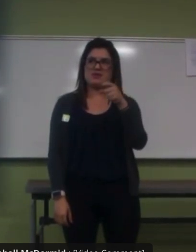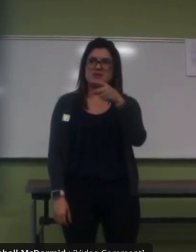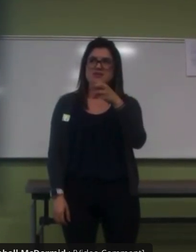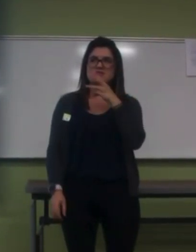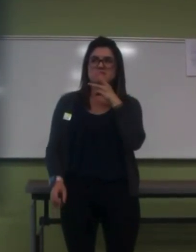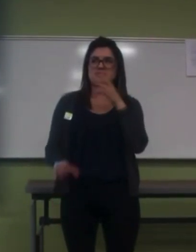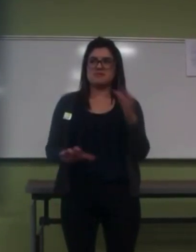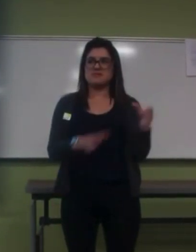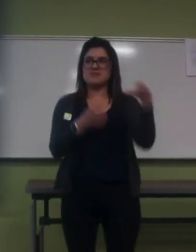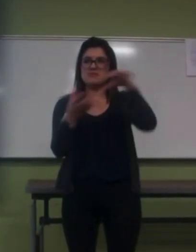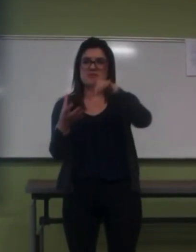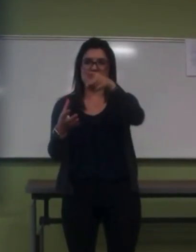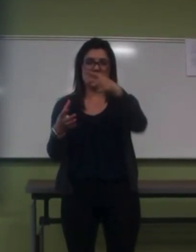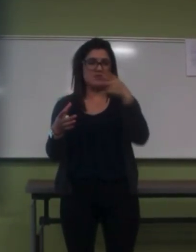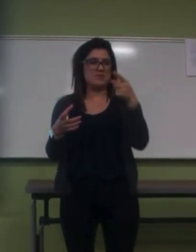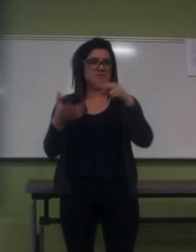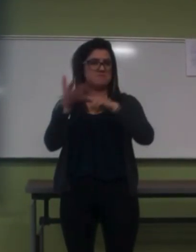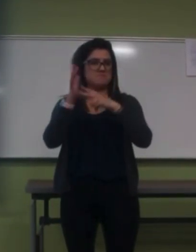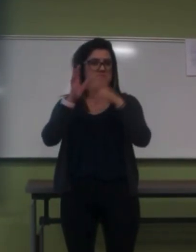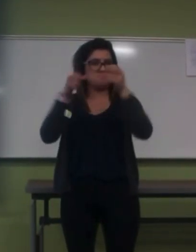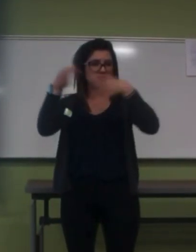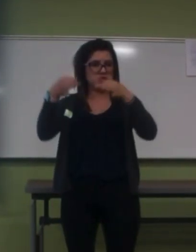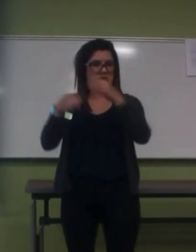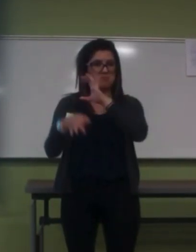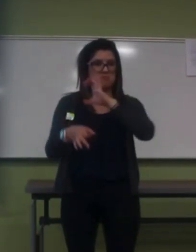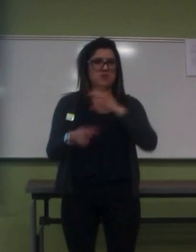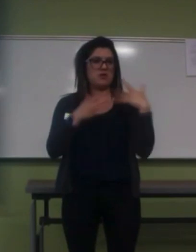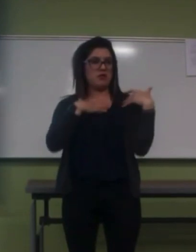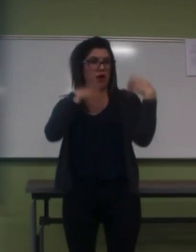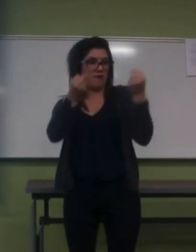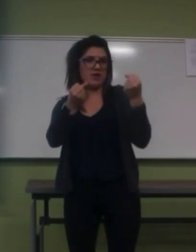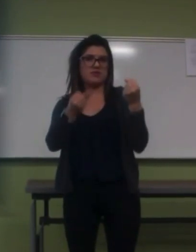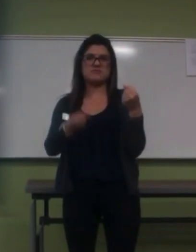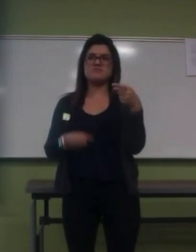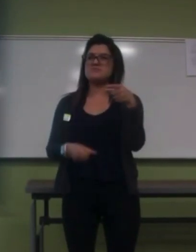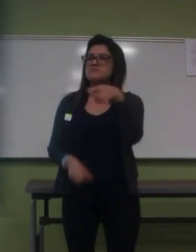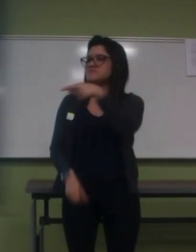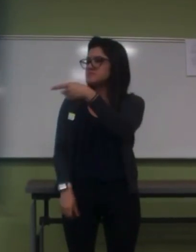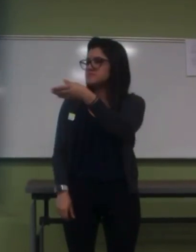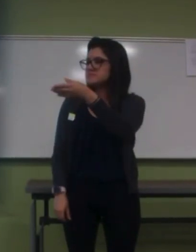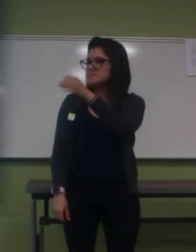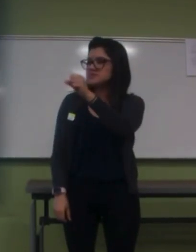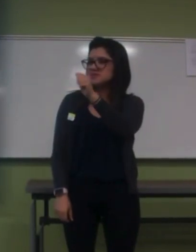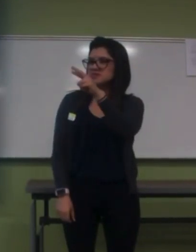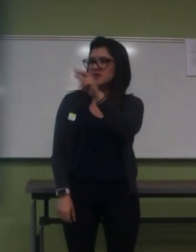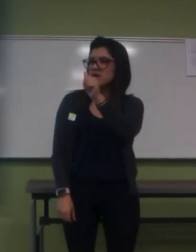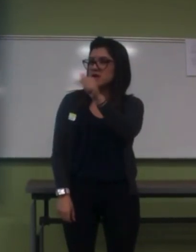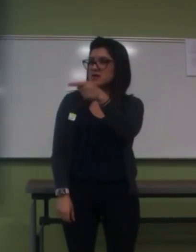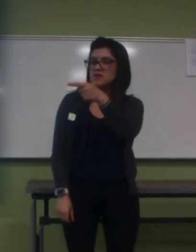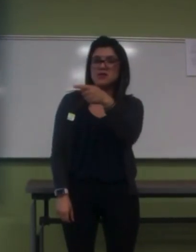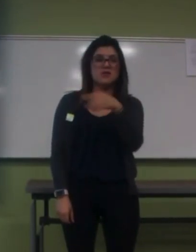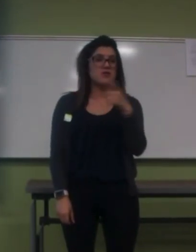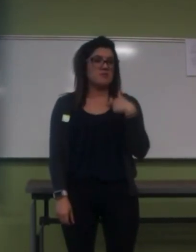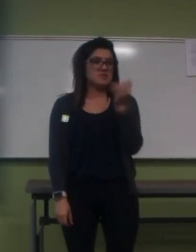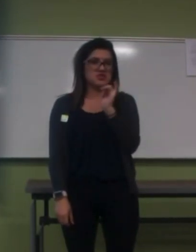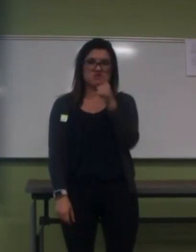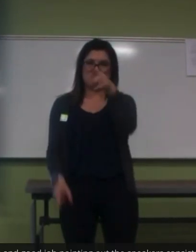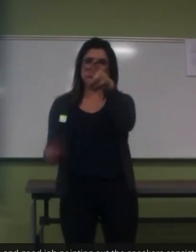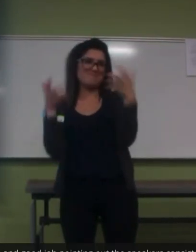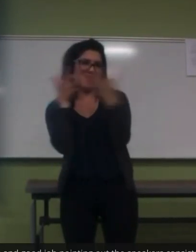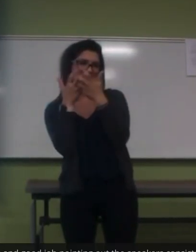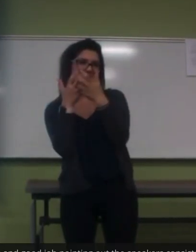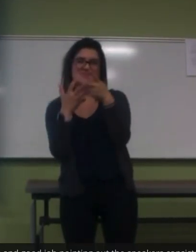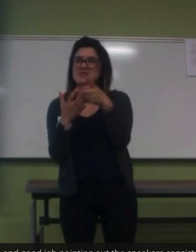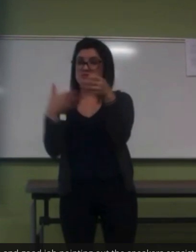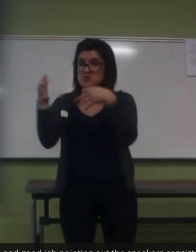Confident. That's awesome. And, Sarah, you said that you were an Aquarius as well. Oh, awesome. What do you think